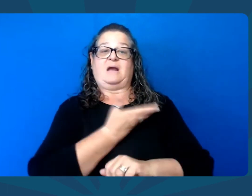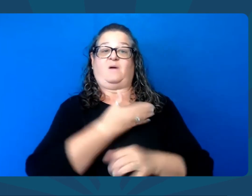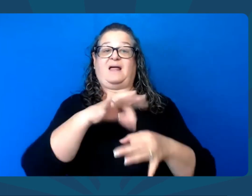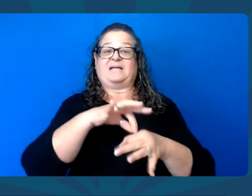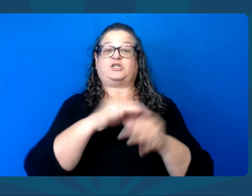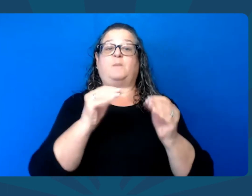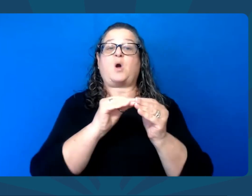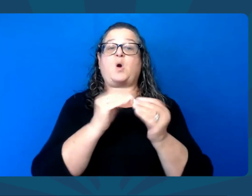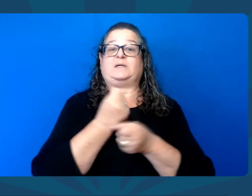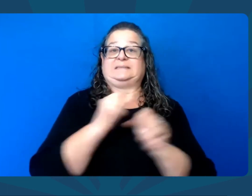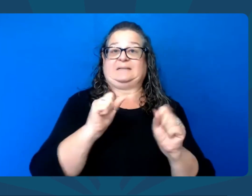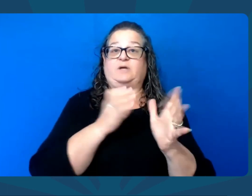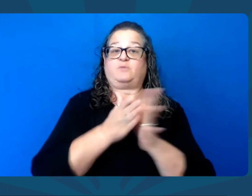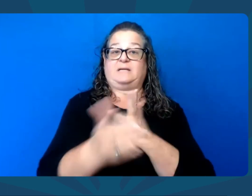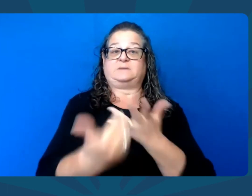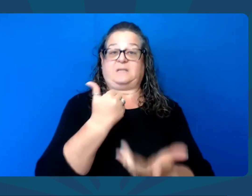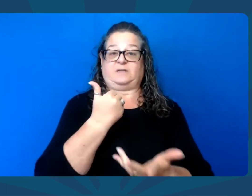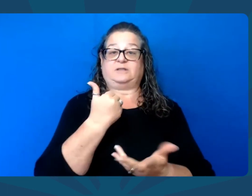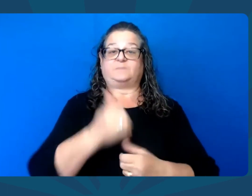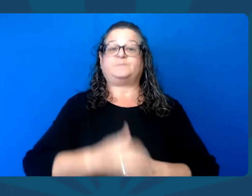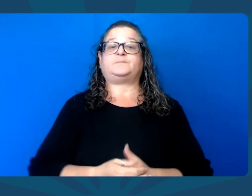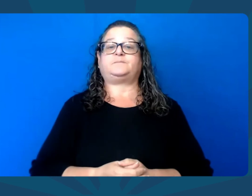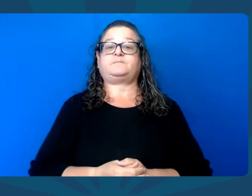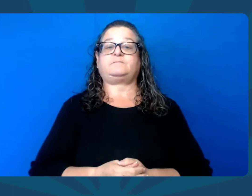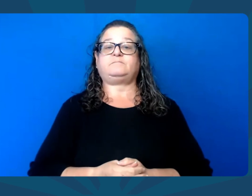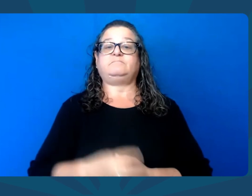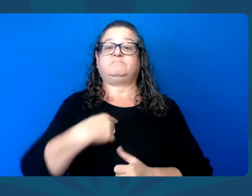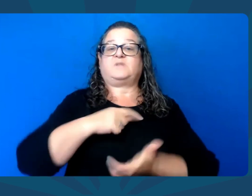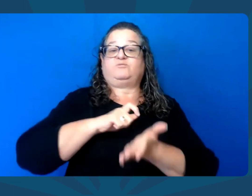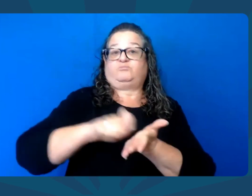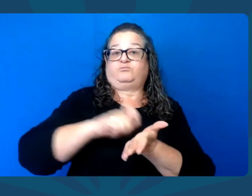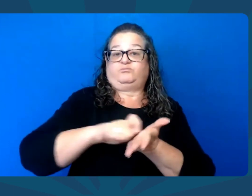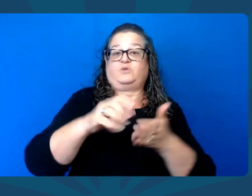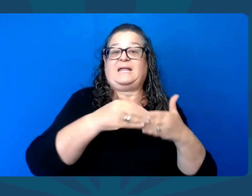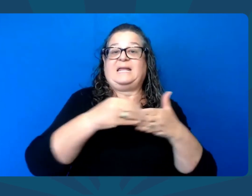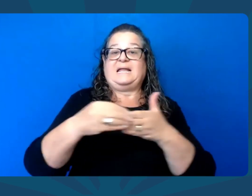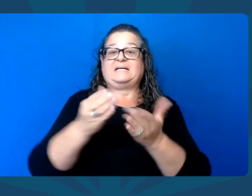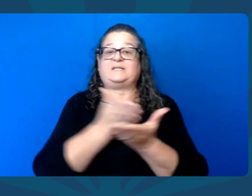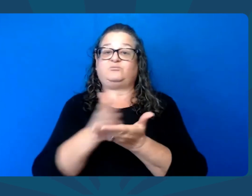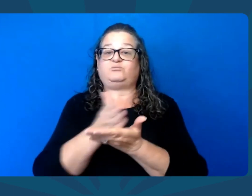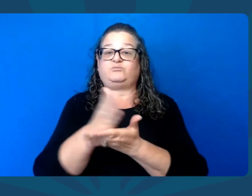and passed reforms to make our elections more secure and transparent.